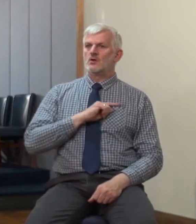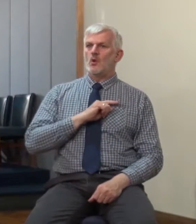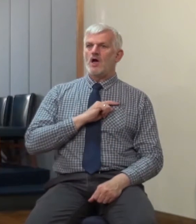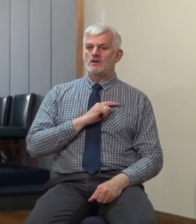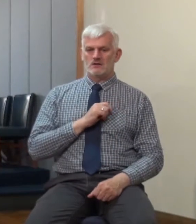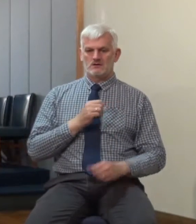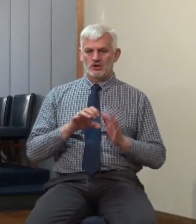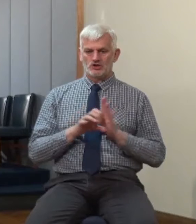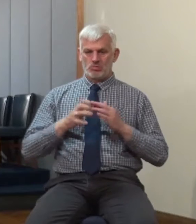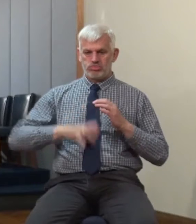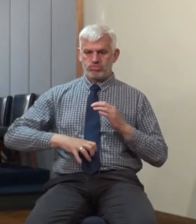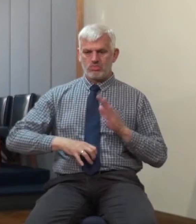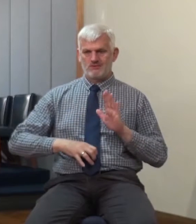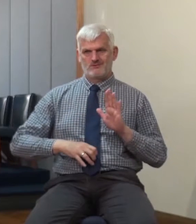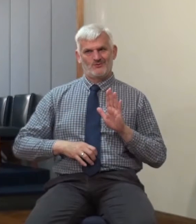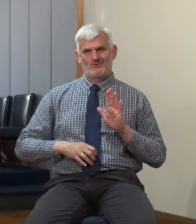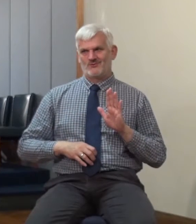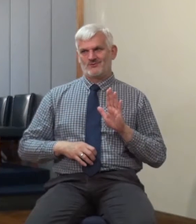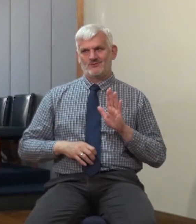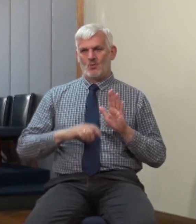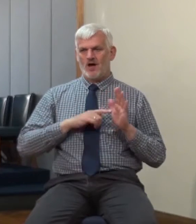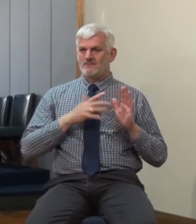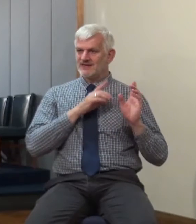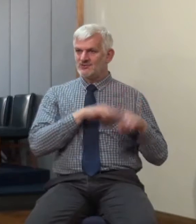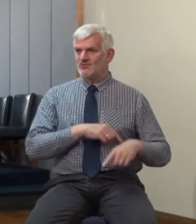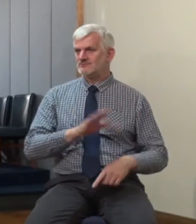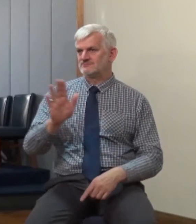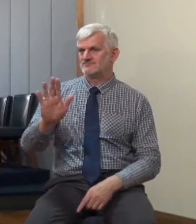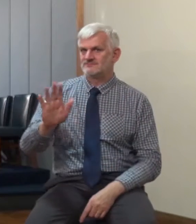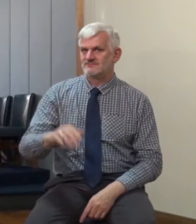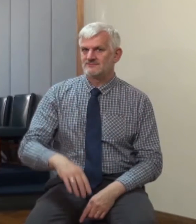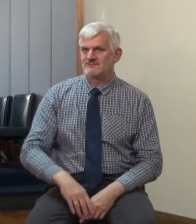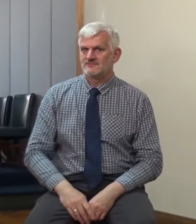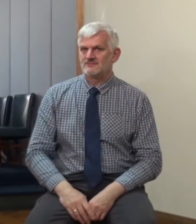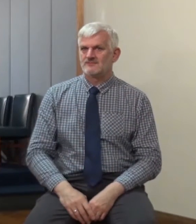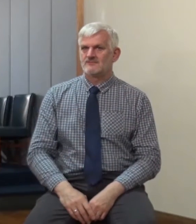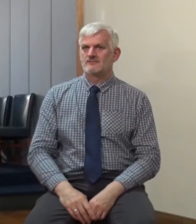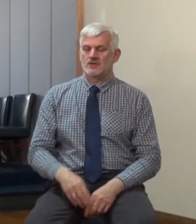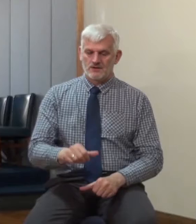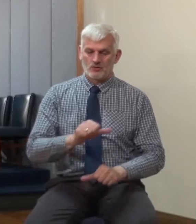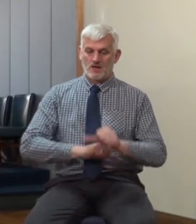because of our neglect. if the head of the family had only known